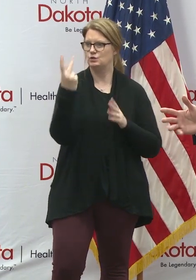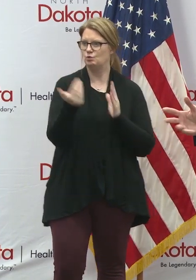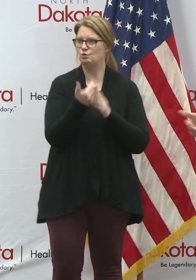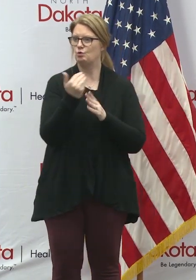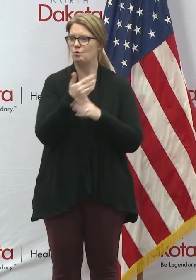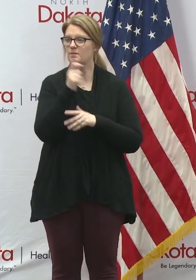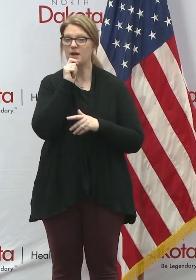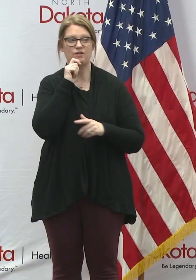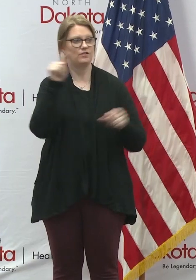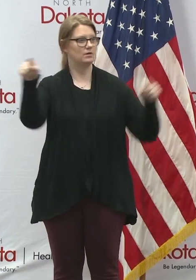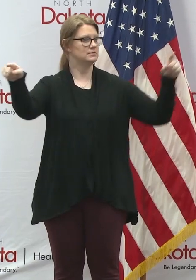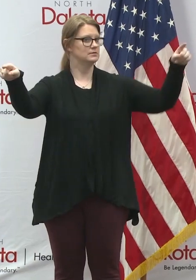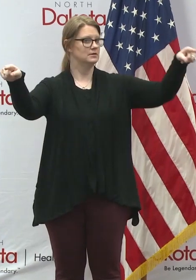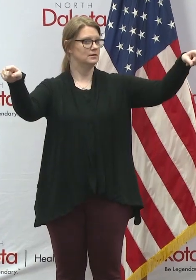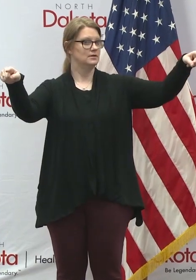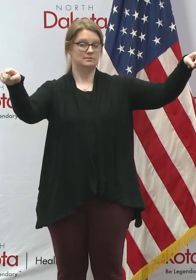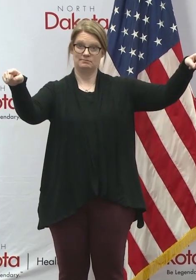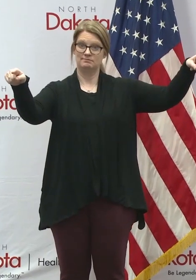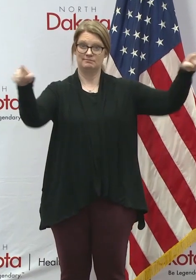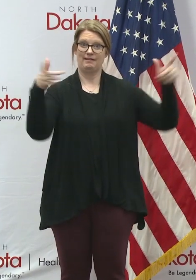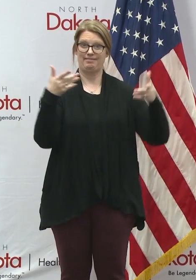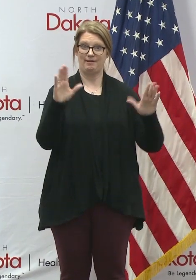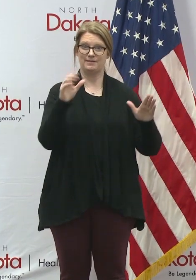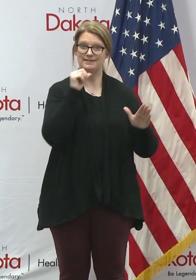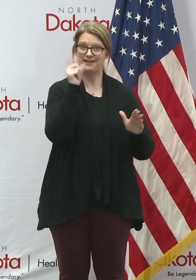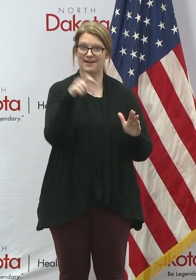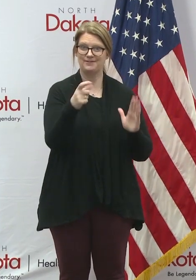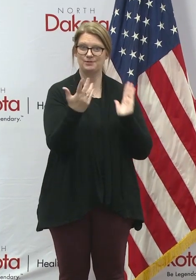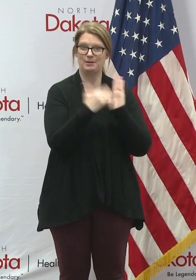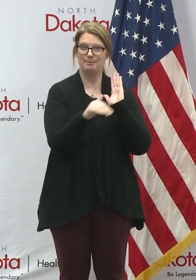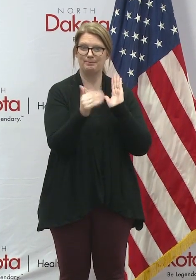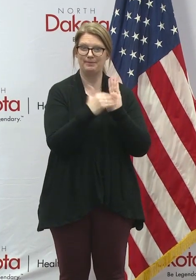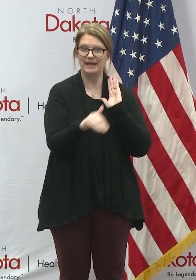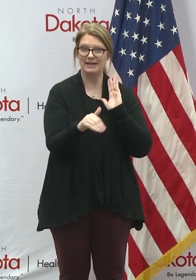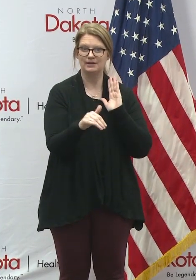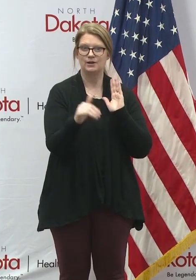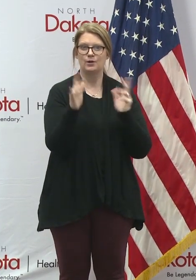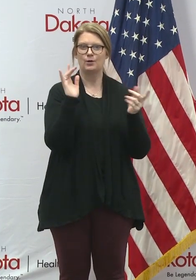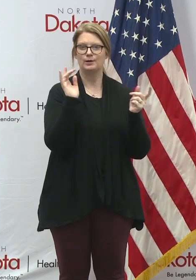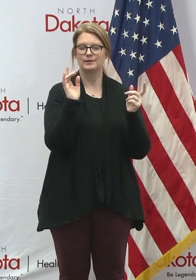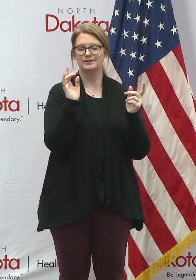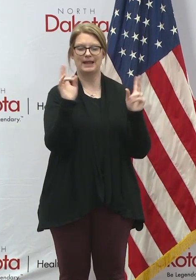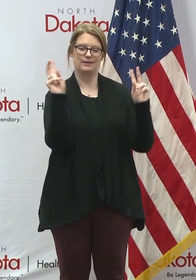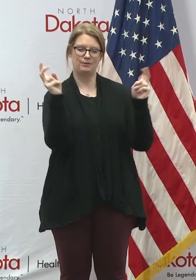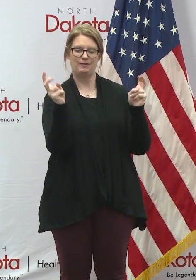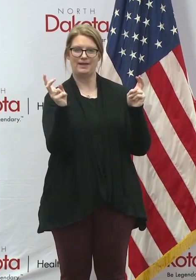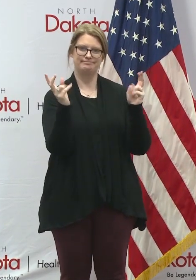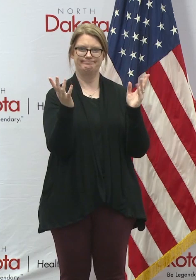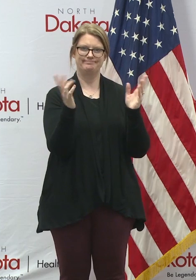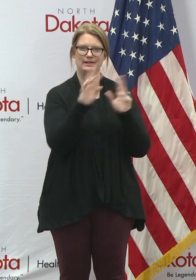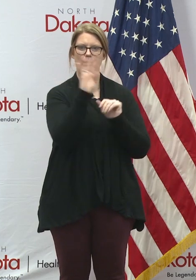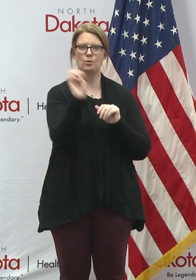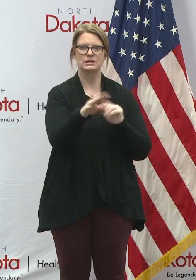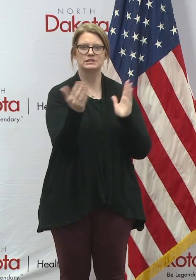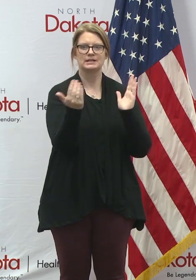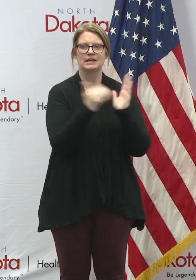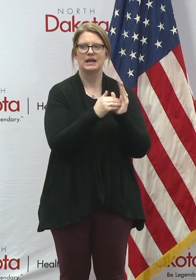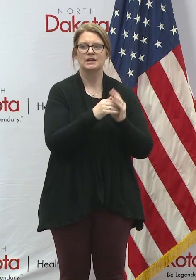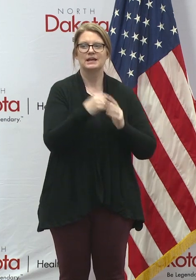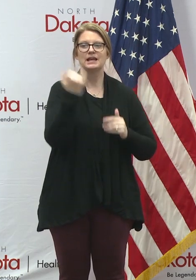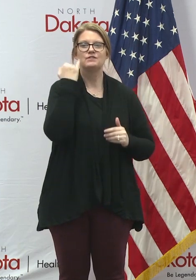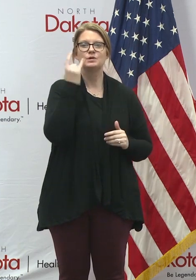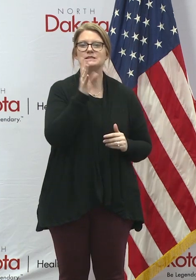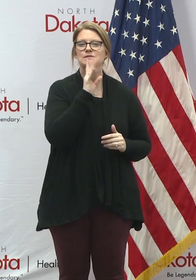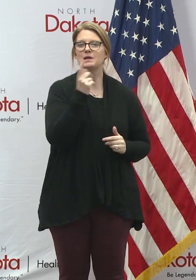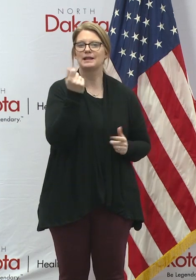that we've added here today allow me to not have to repeat or rephrase your question. So if you all just talk up a little bit louder,